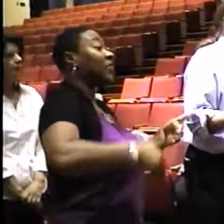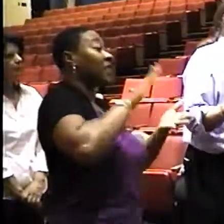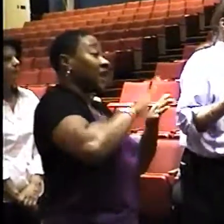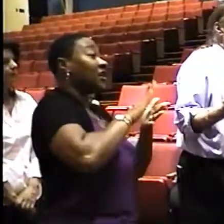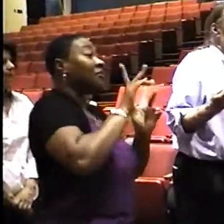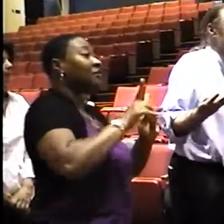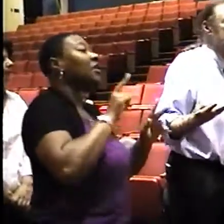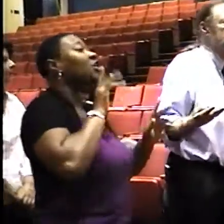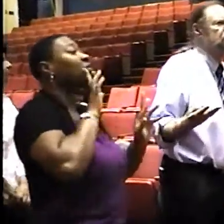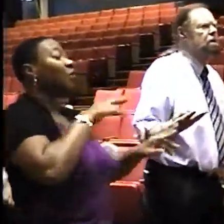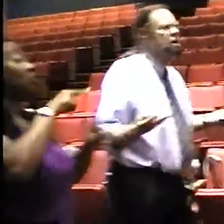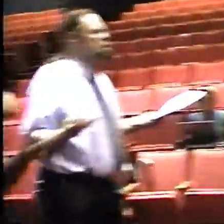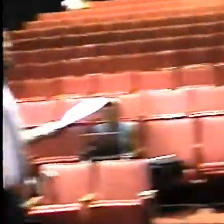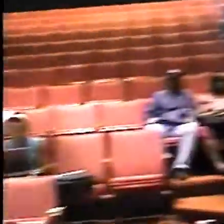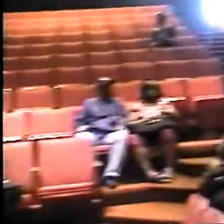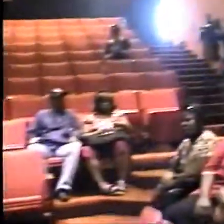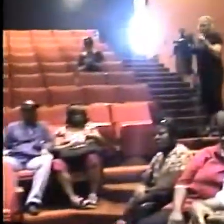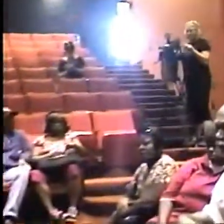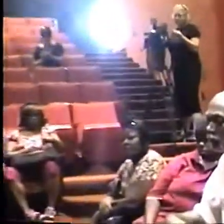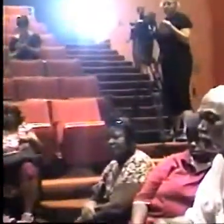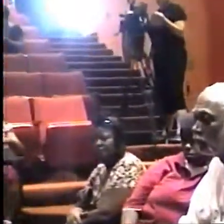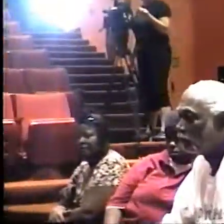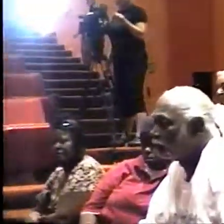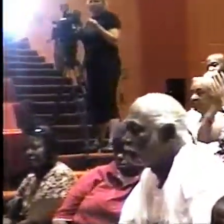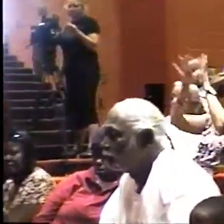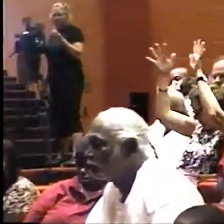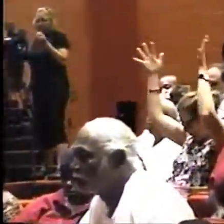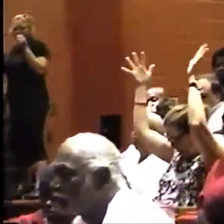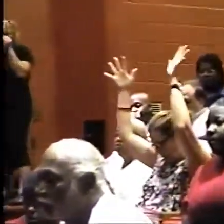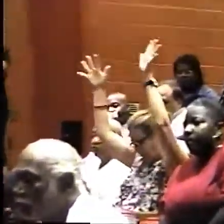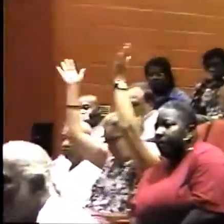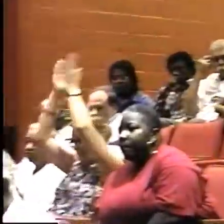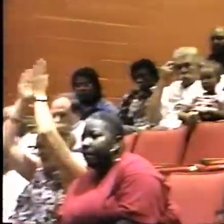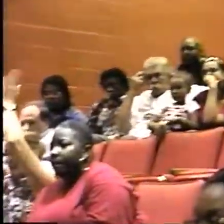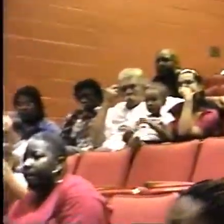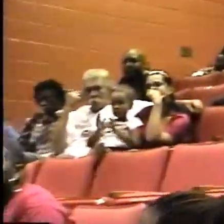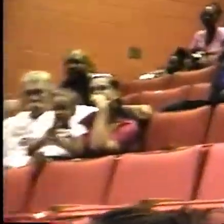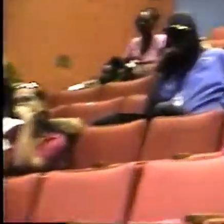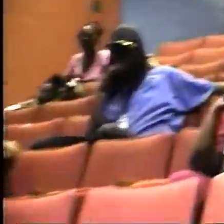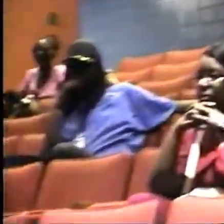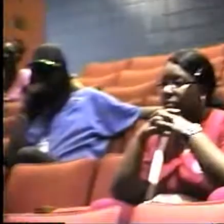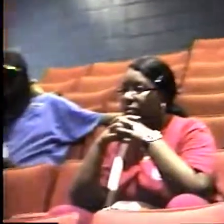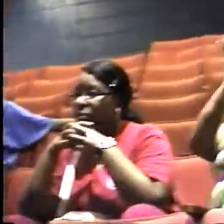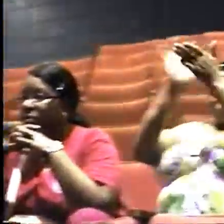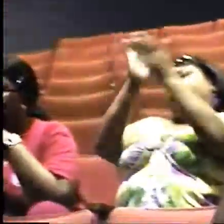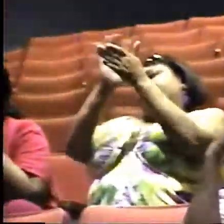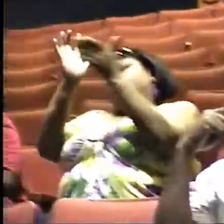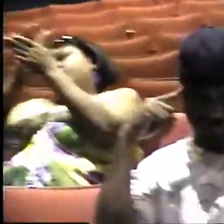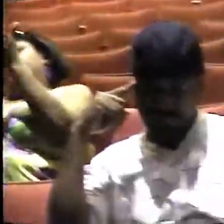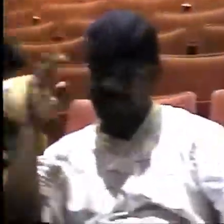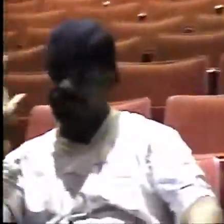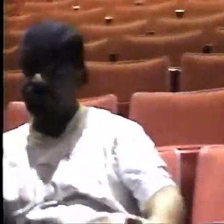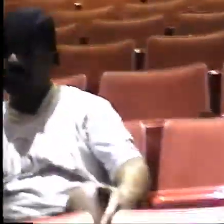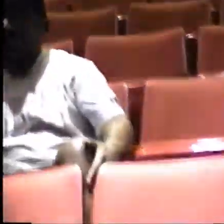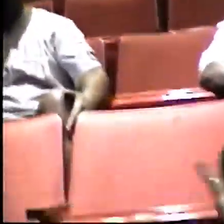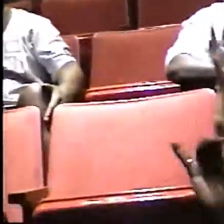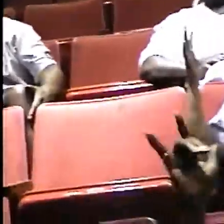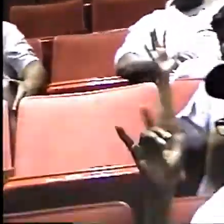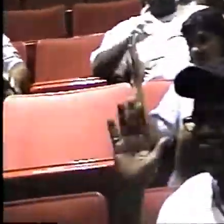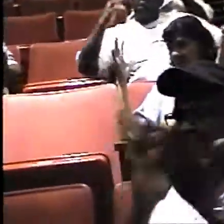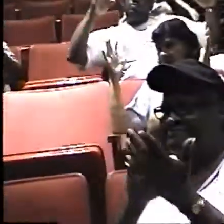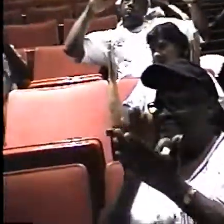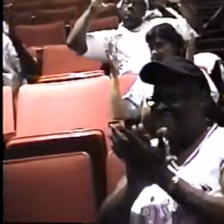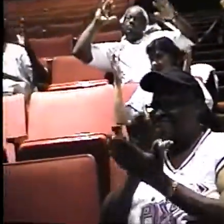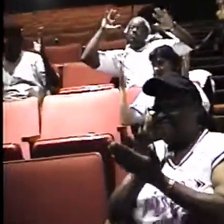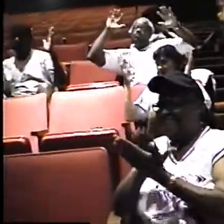report to the superintendent, as, as they do in any other district, and as they always do in Detroit before they started meddling, uh, with, with